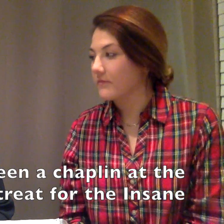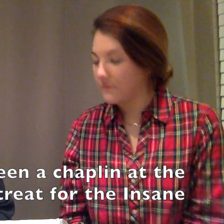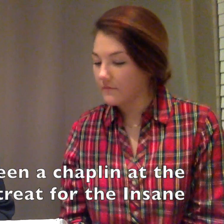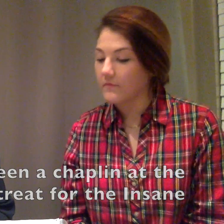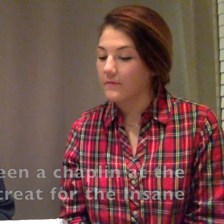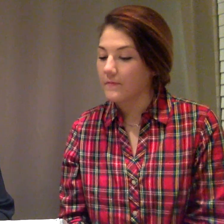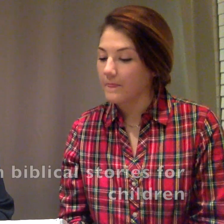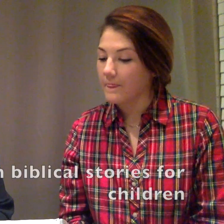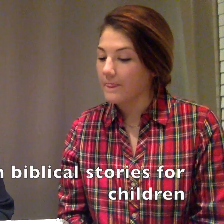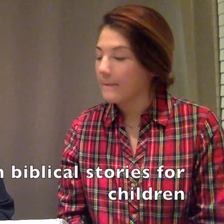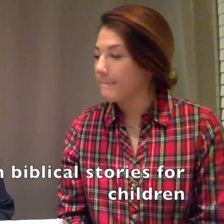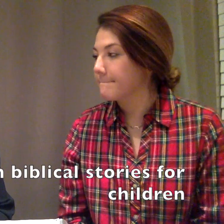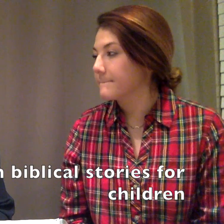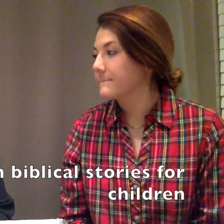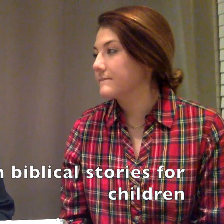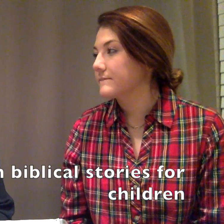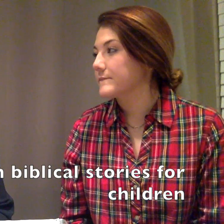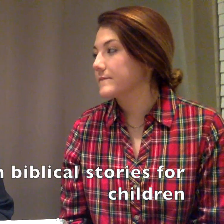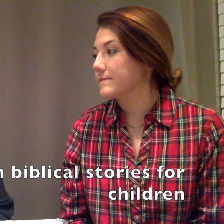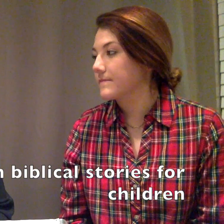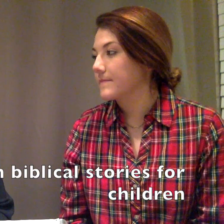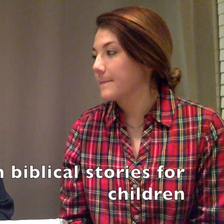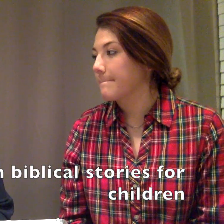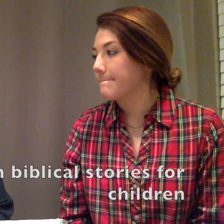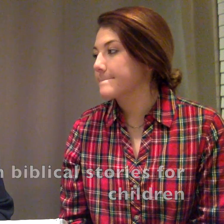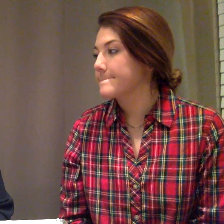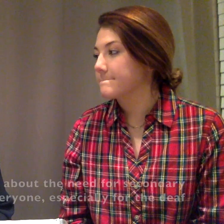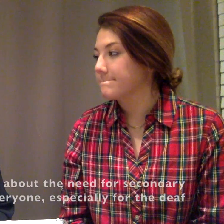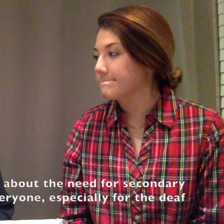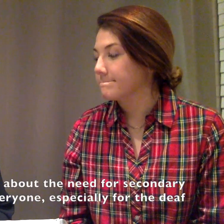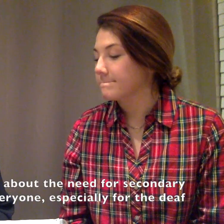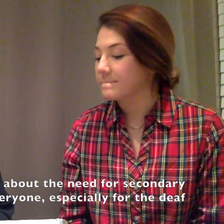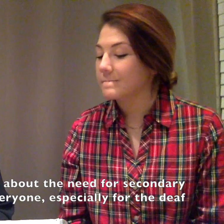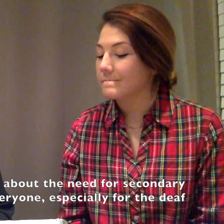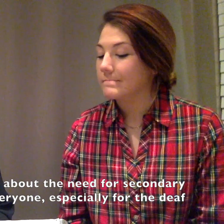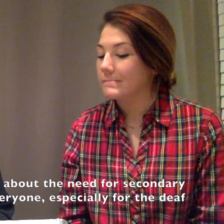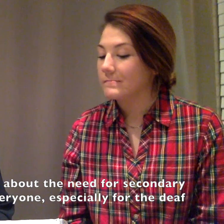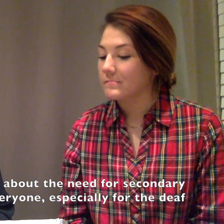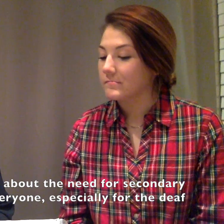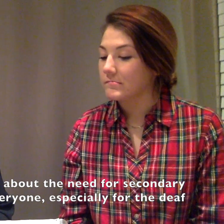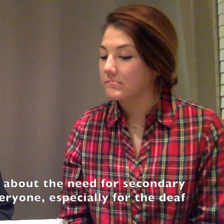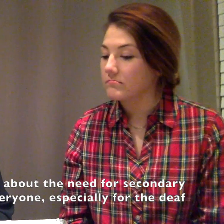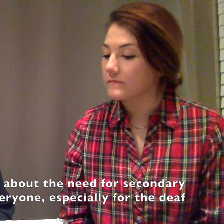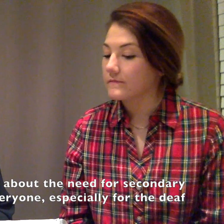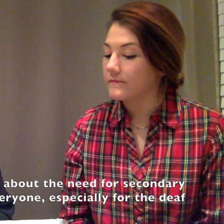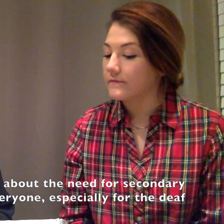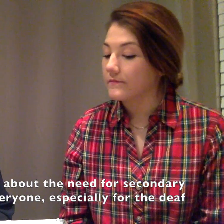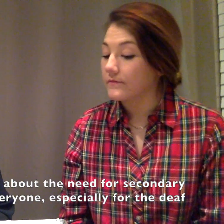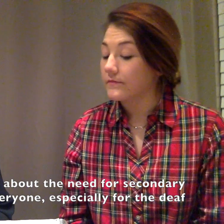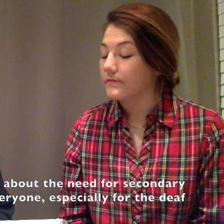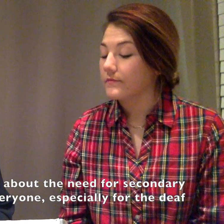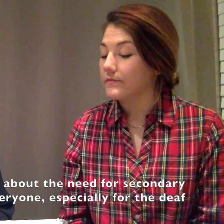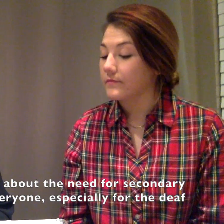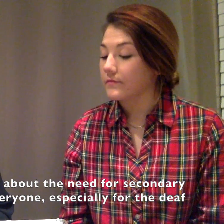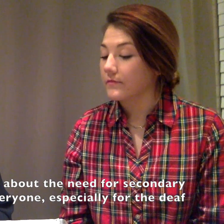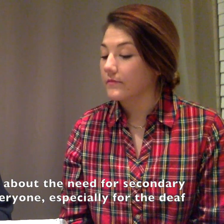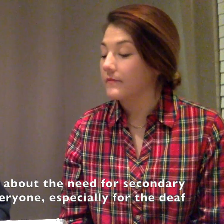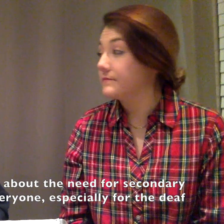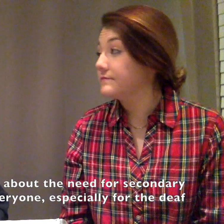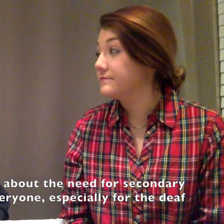I've written biblical stories for children. I wrote articles about the need for secondary education for everyone, especially for